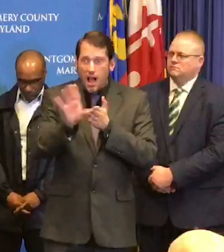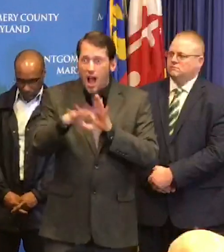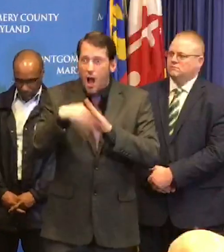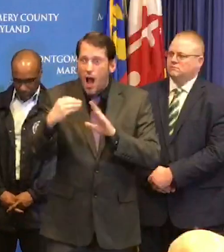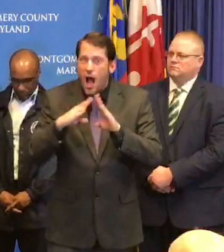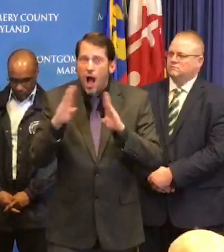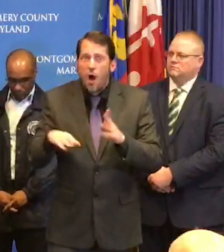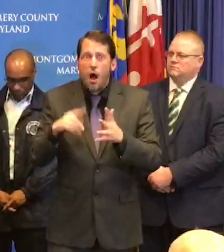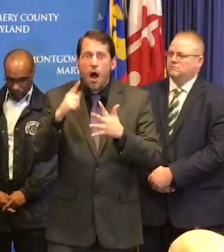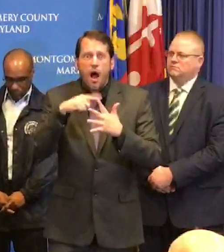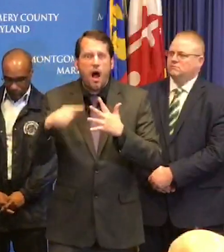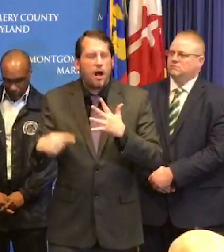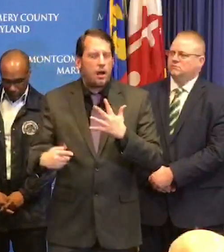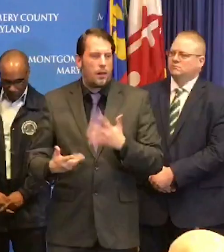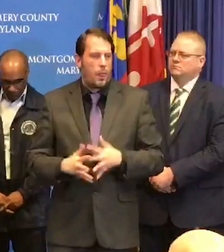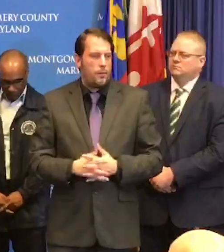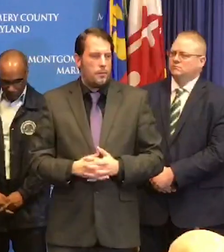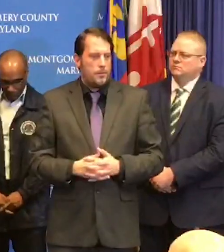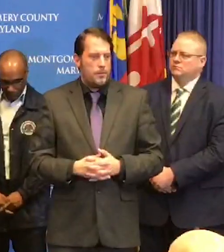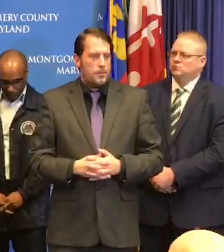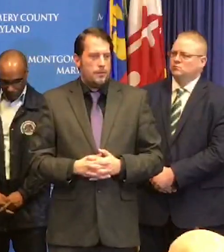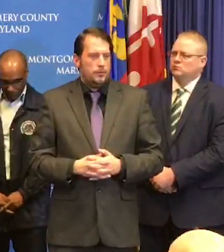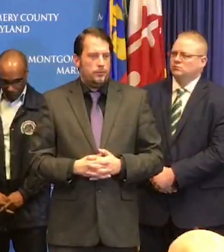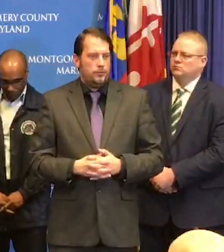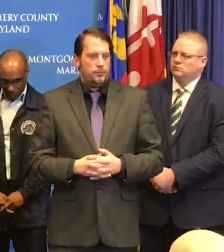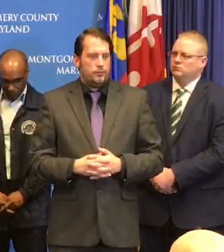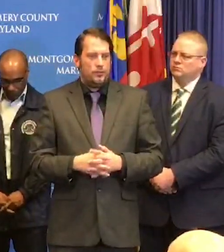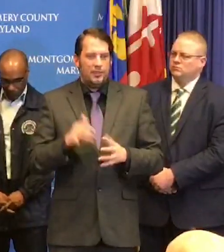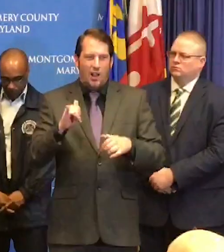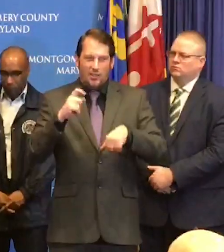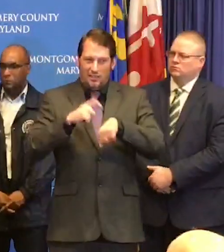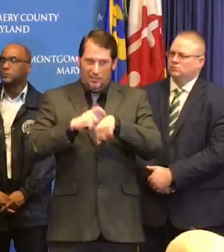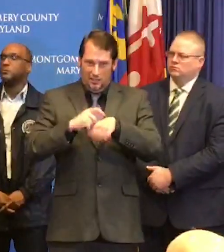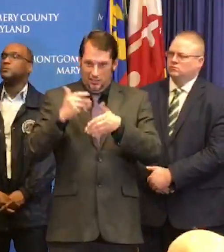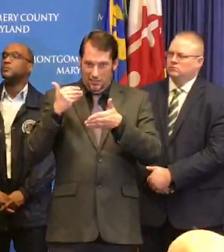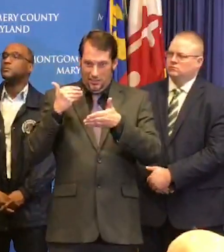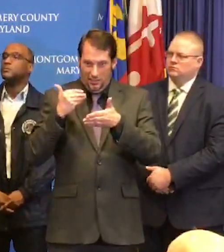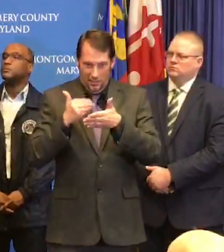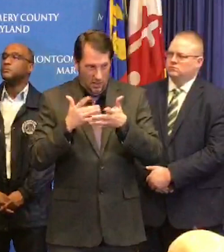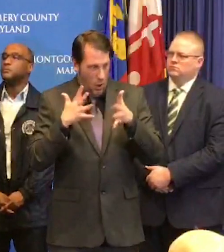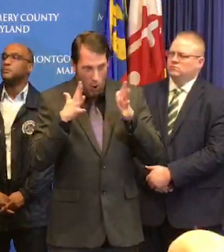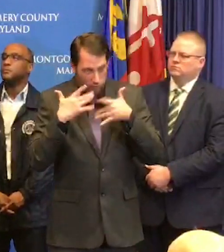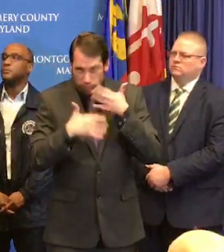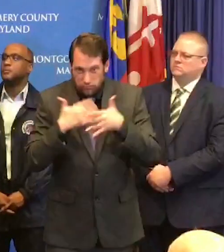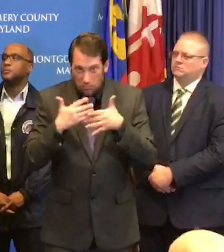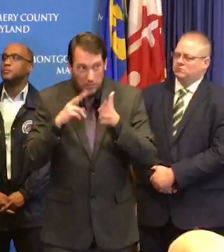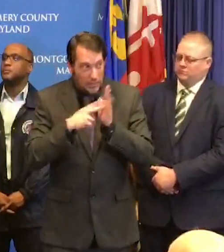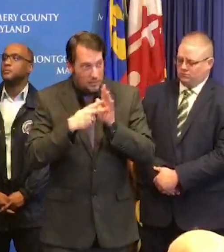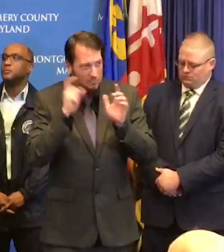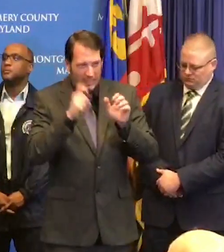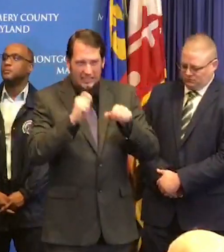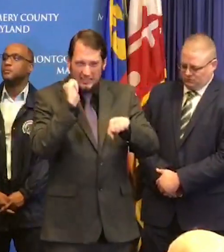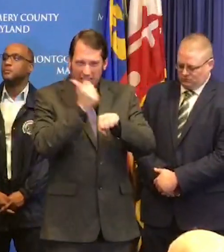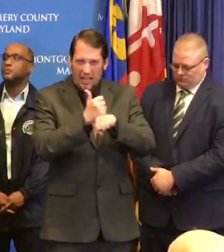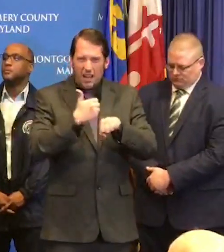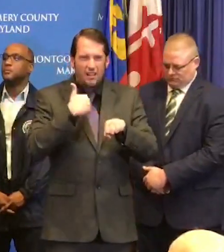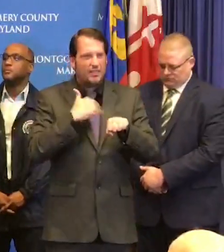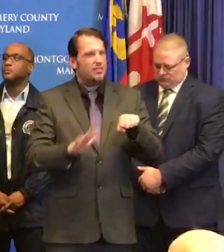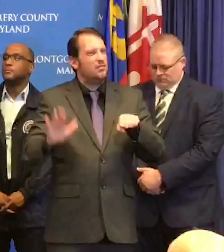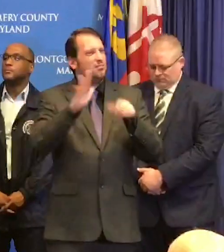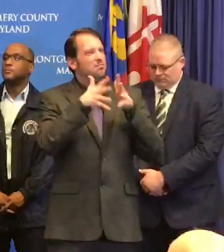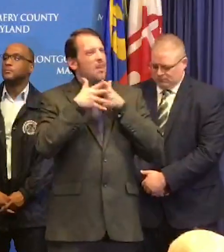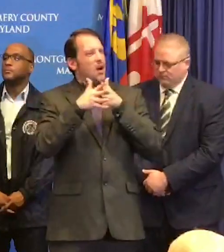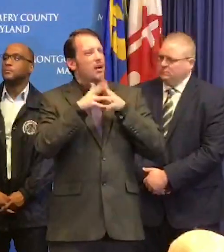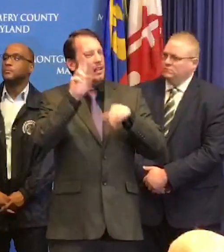for national policy and something that is informed by compassion and understanding what the implications of this are,